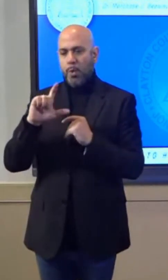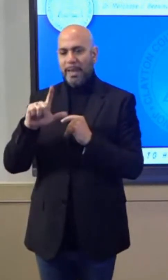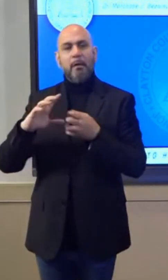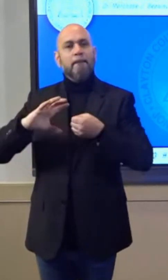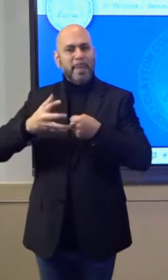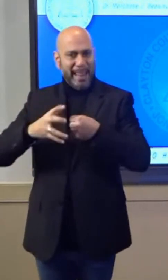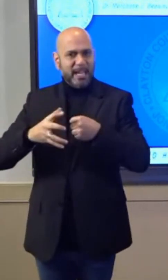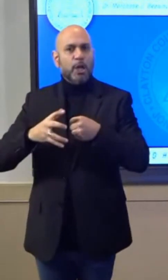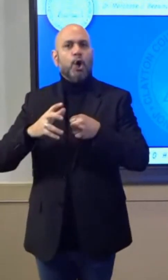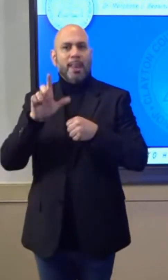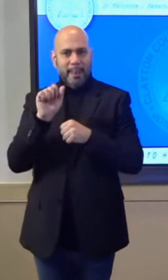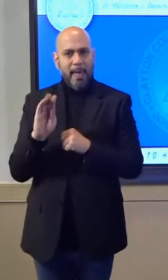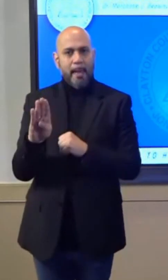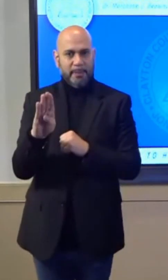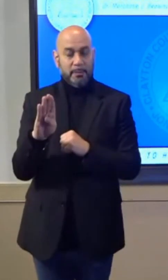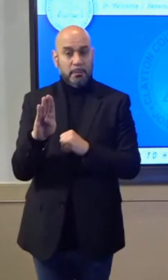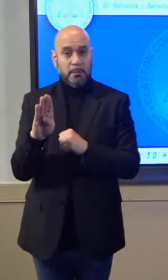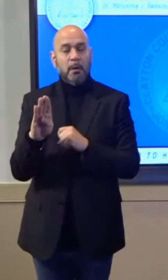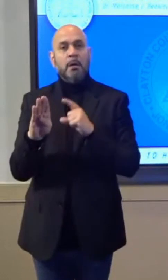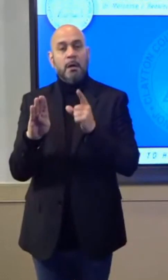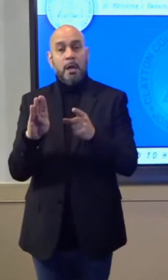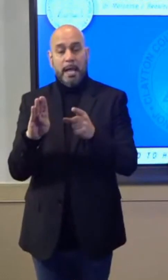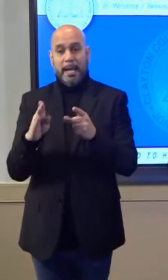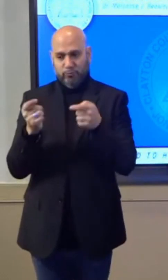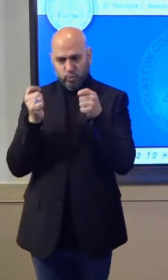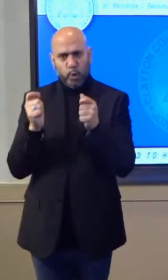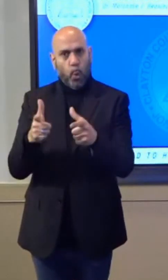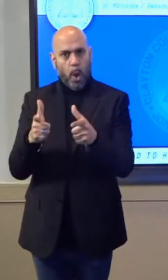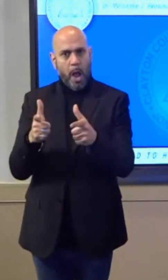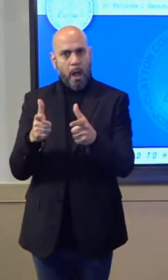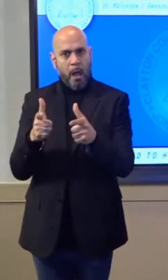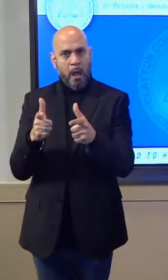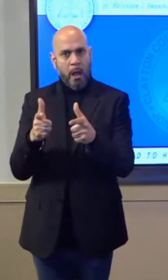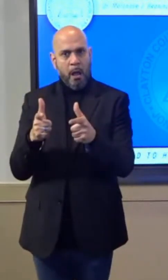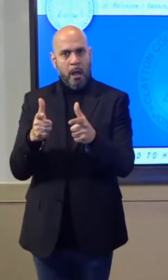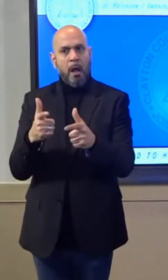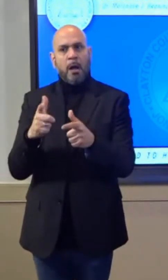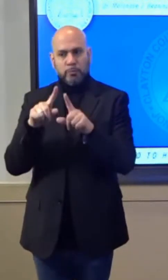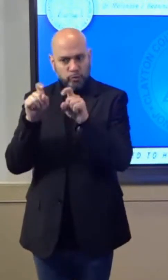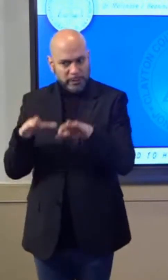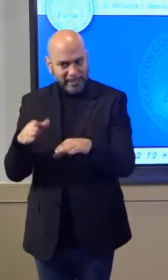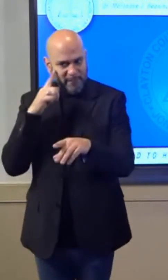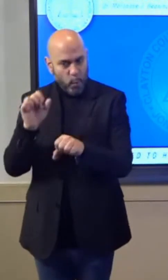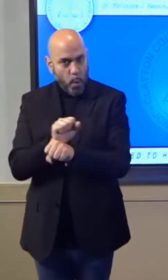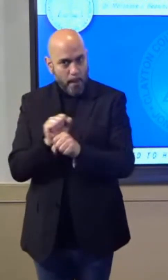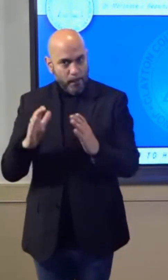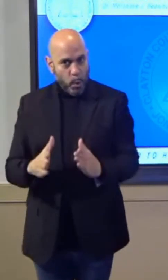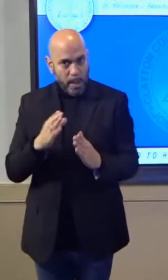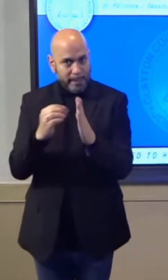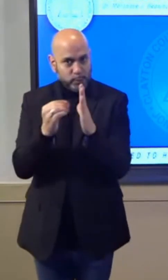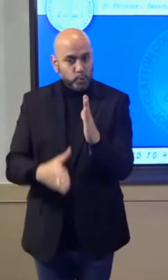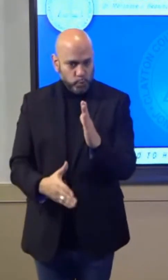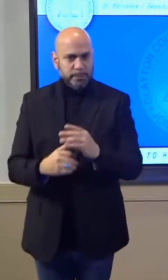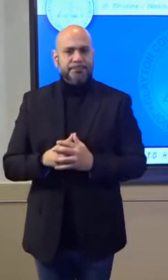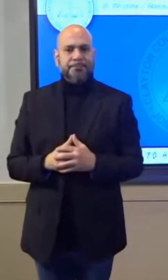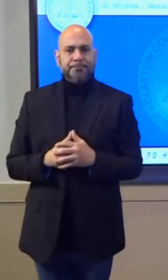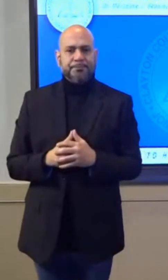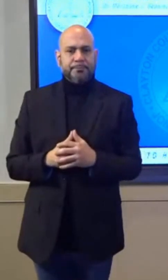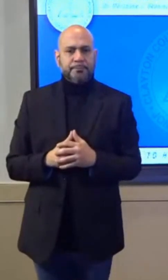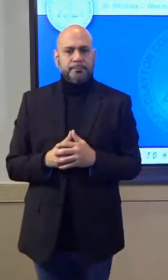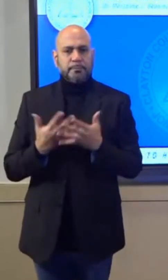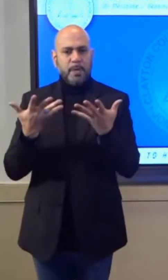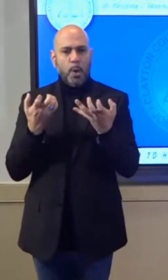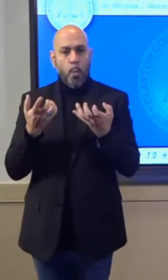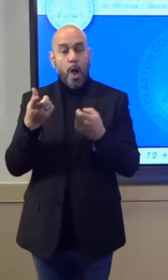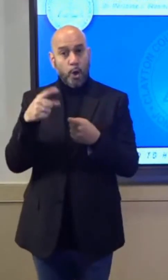to provide quick turnaround test, testing for employees and students. I want